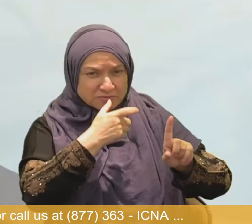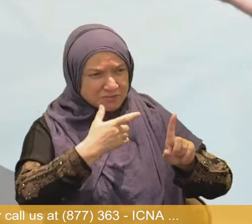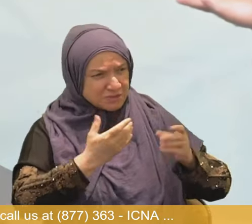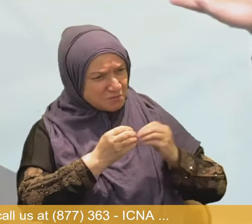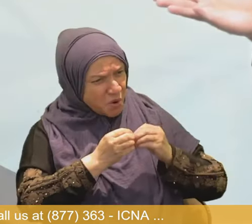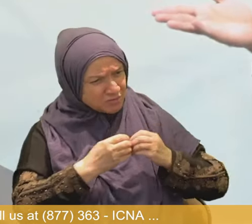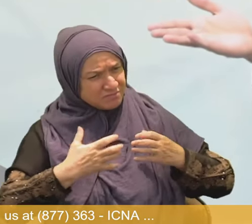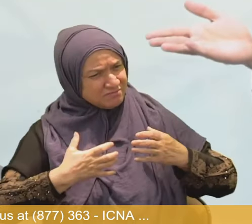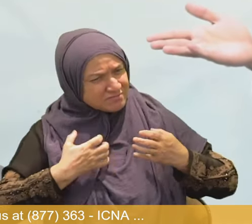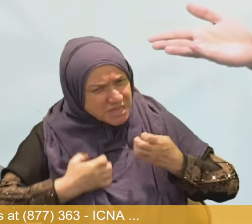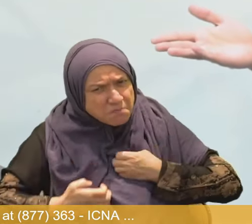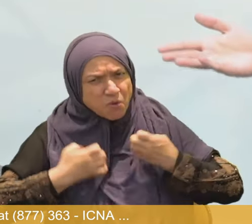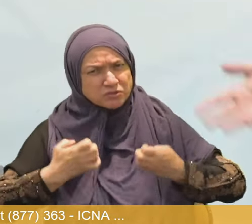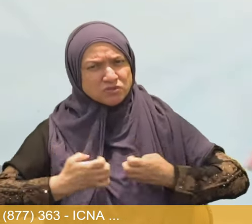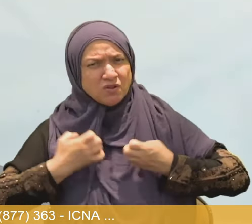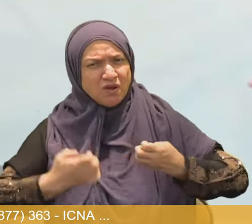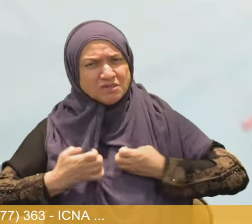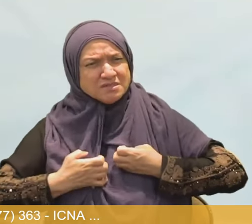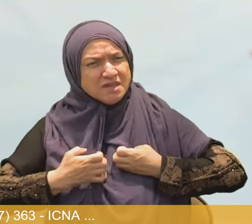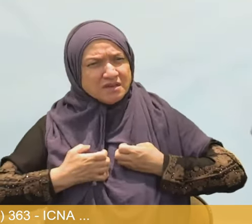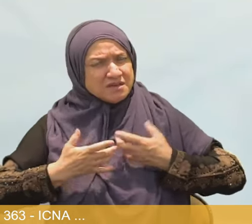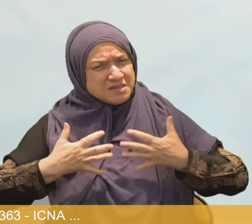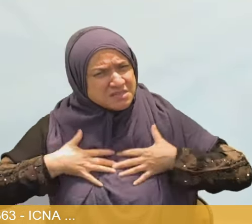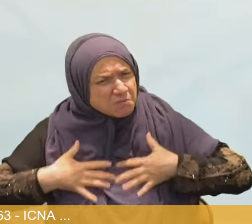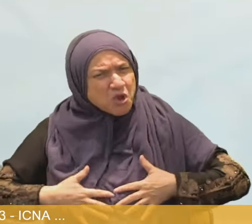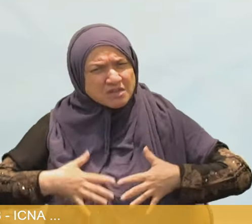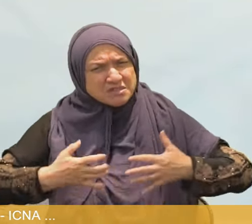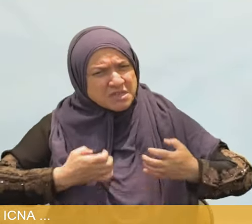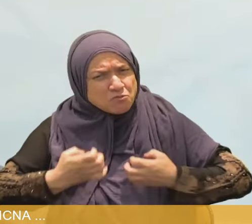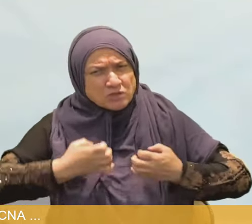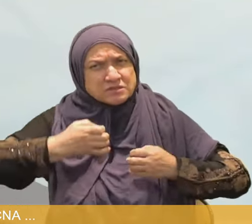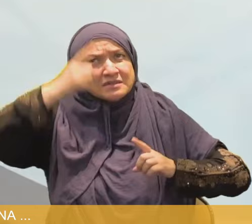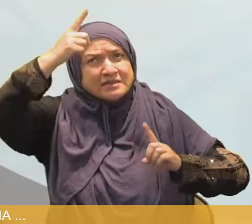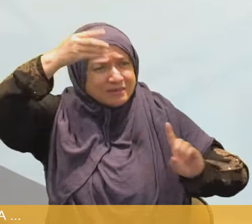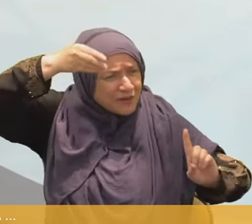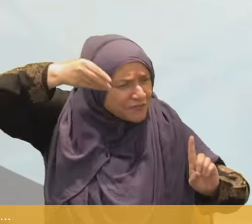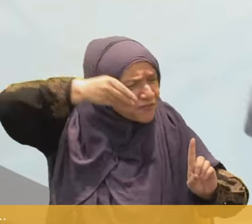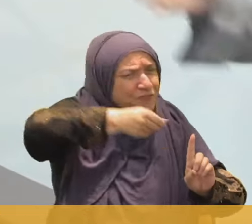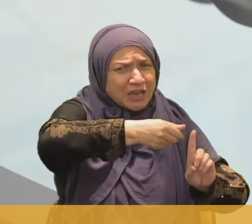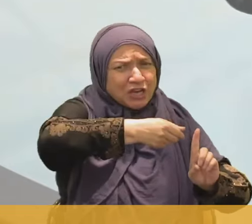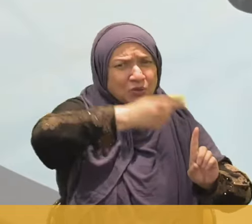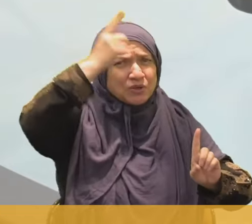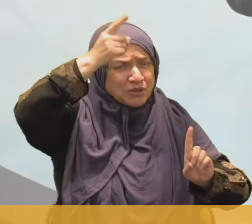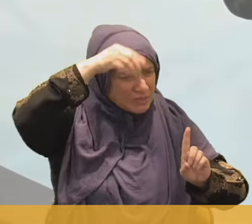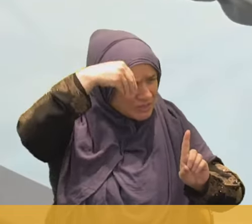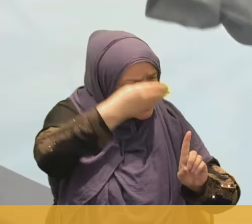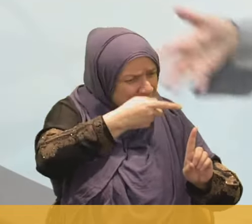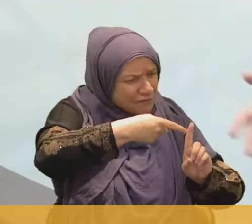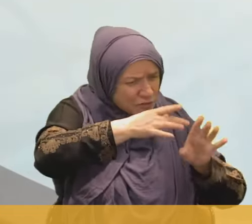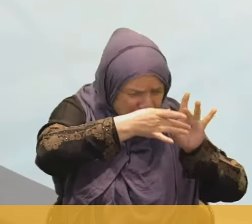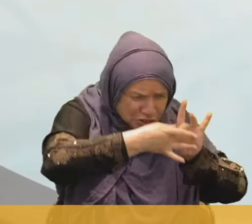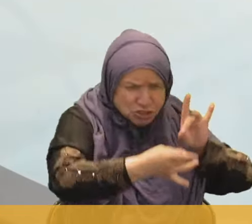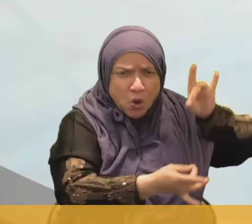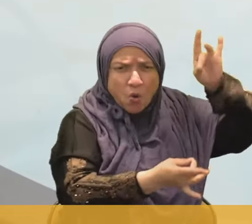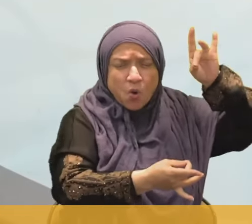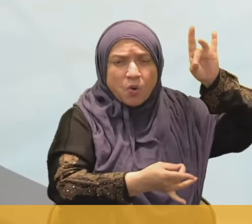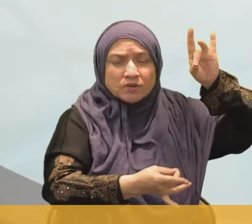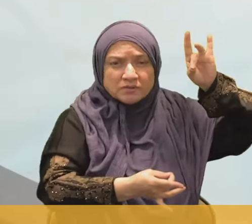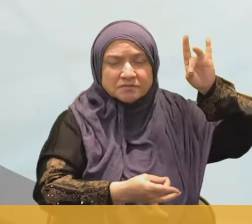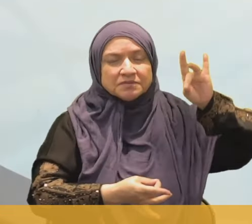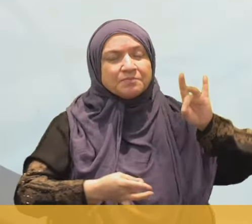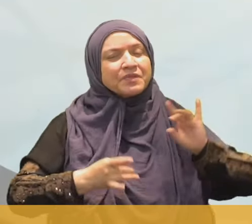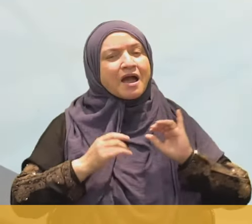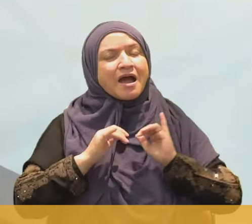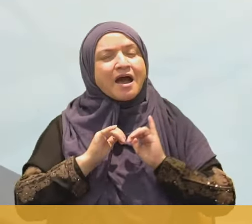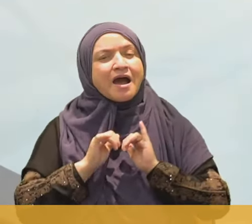then your entire focus is the mechanical body. And when you start treating your body as a machine, you know what will happen? How you treat your car? You just drove to come to early